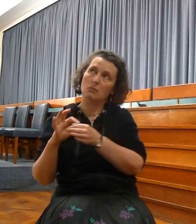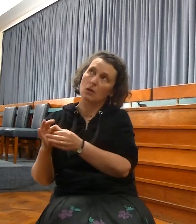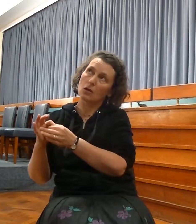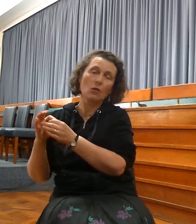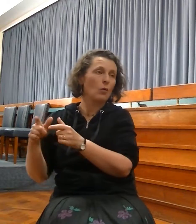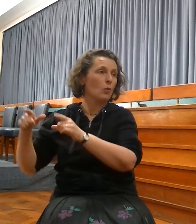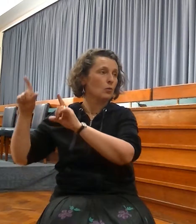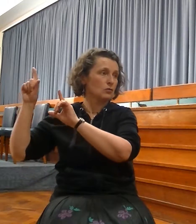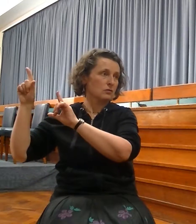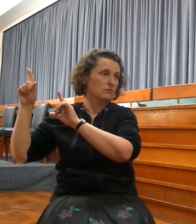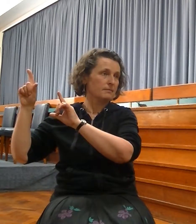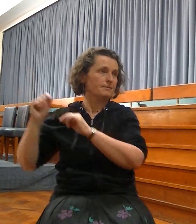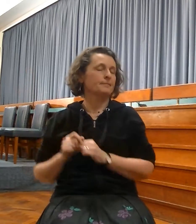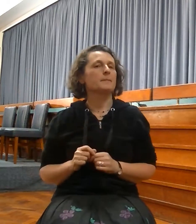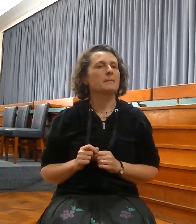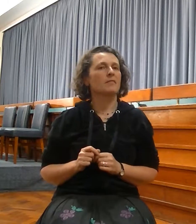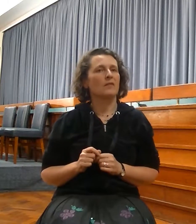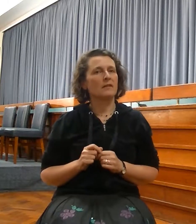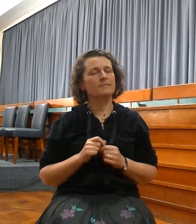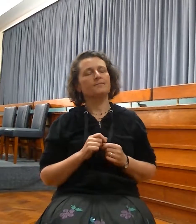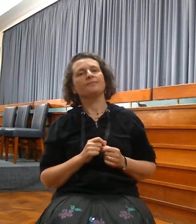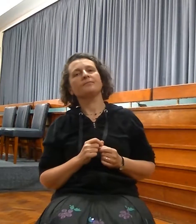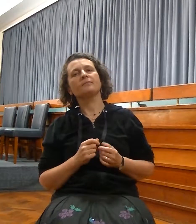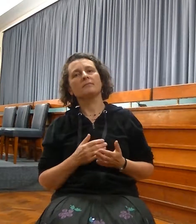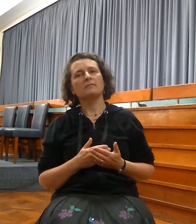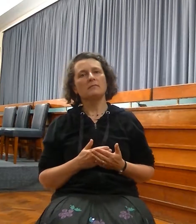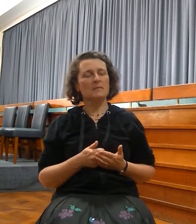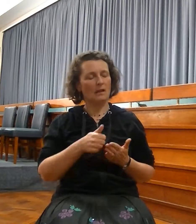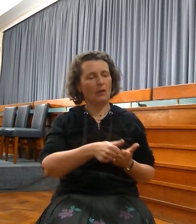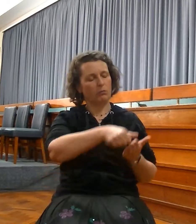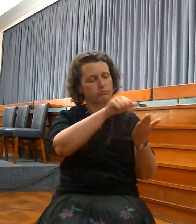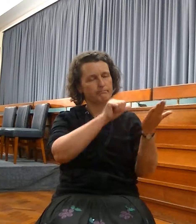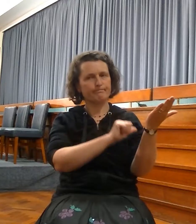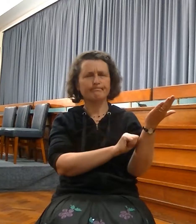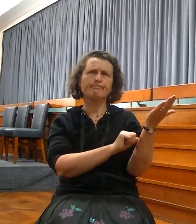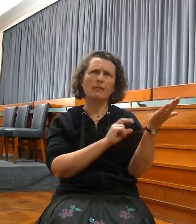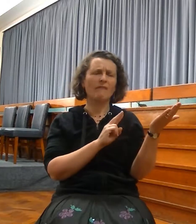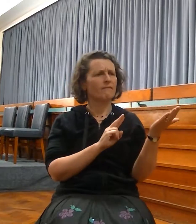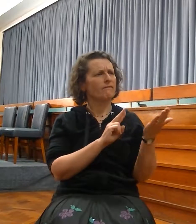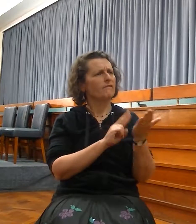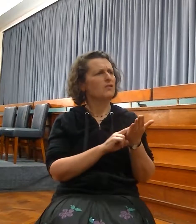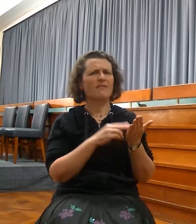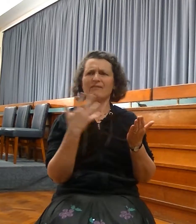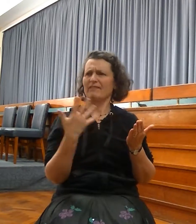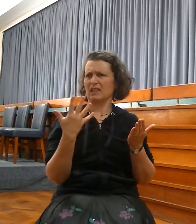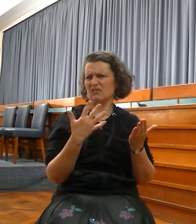goes on. But I'm going to take you down to verse 15, perhaps, no, verse